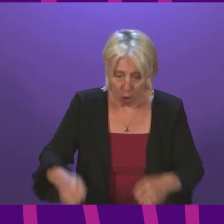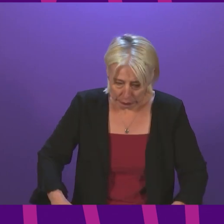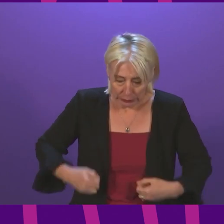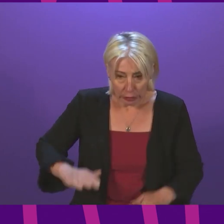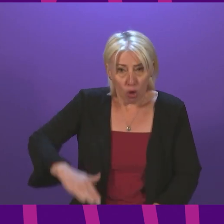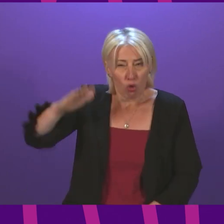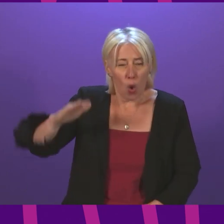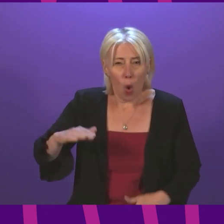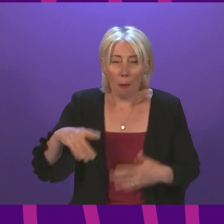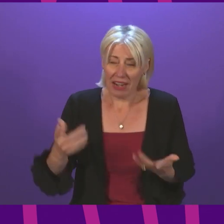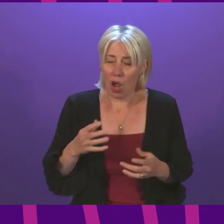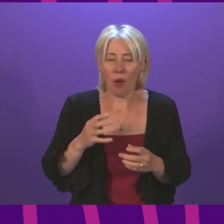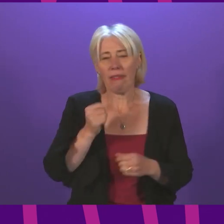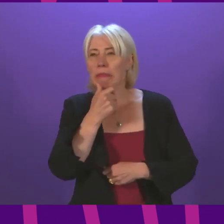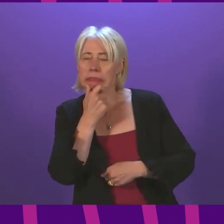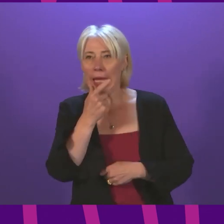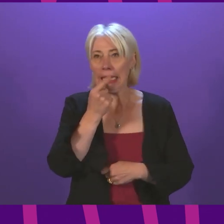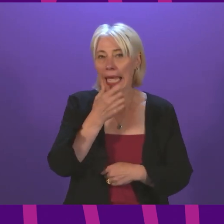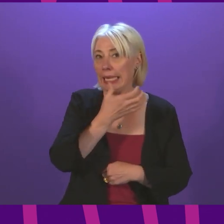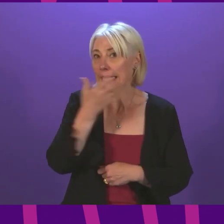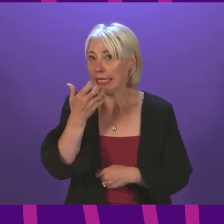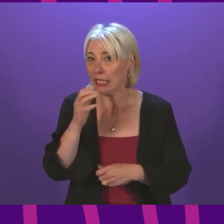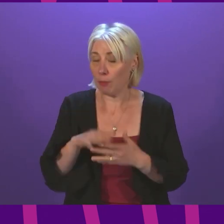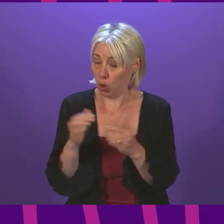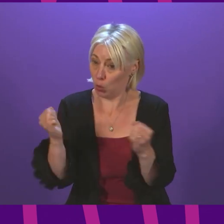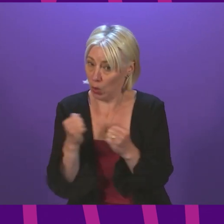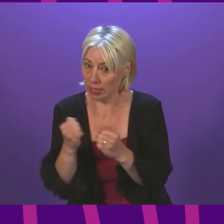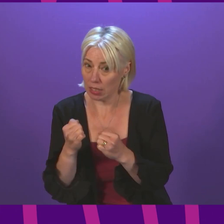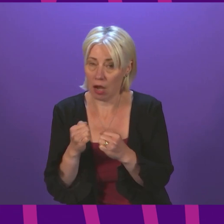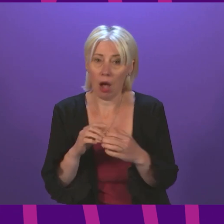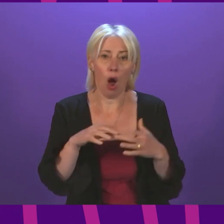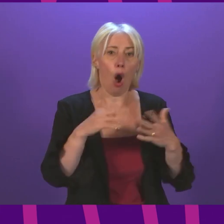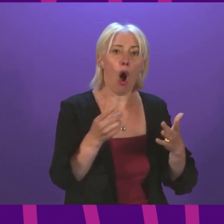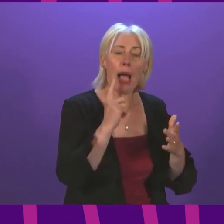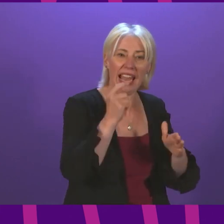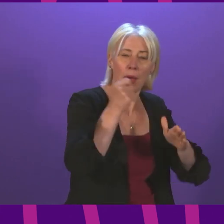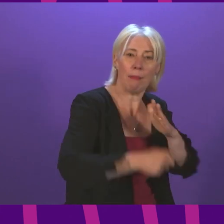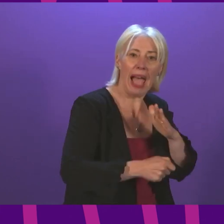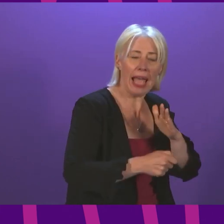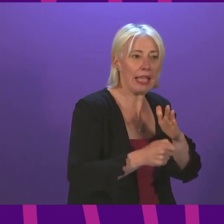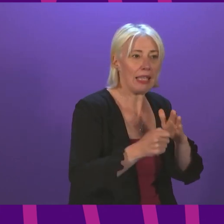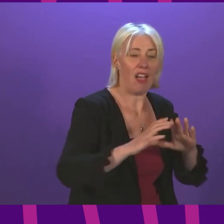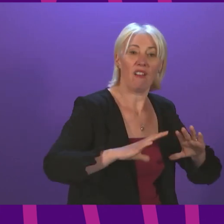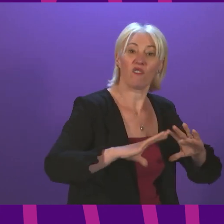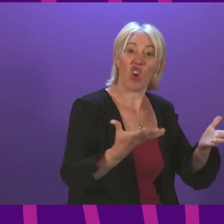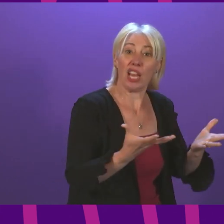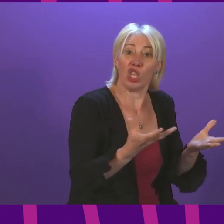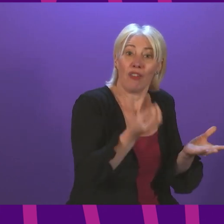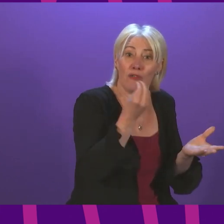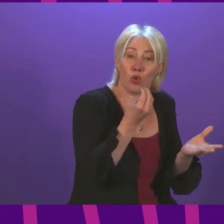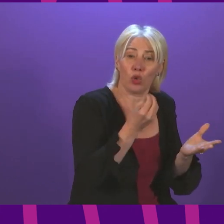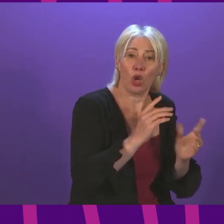winter starts to bite or if you can buy fresh food or will it be? Let's see what I can make this week from the tinned food from the food bank.